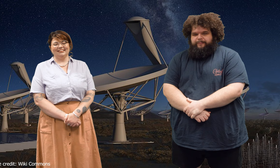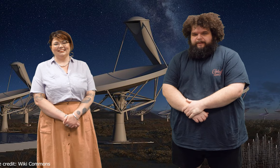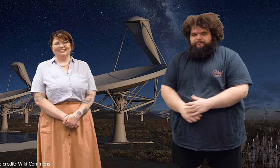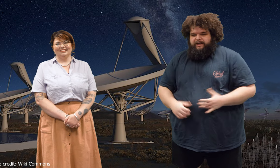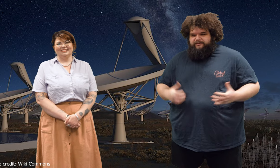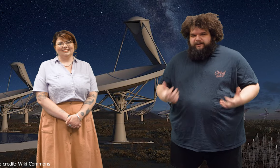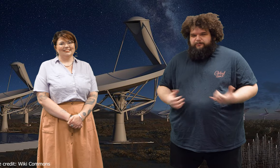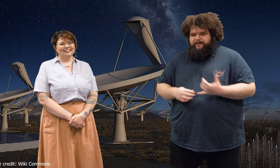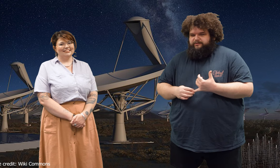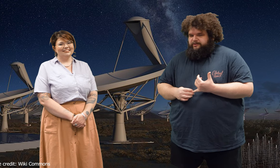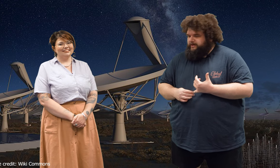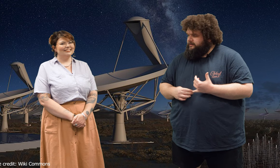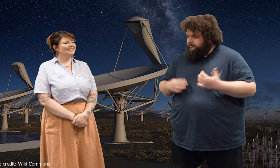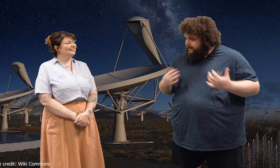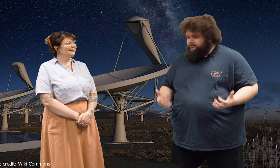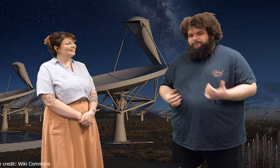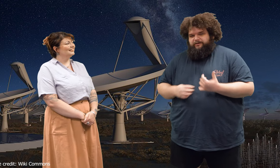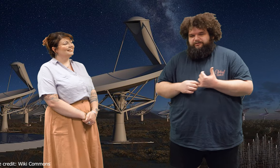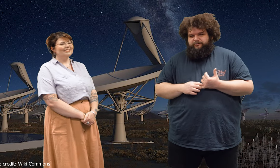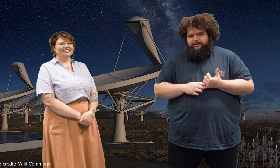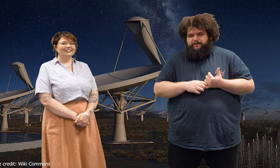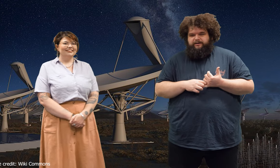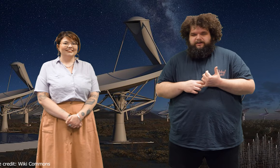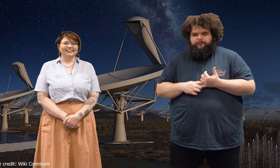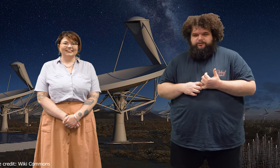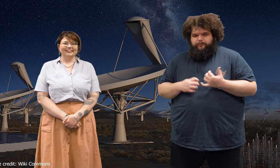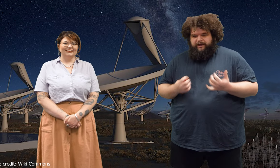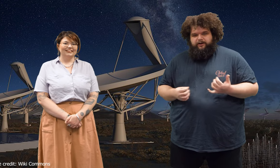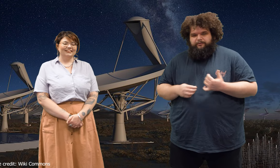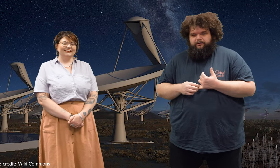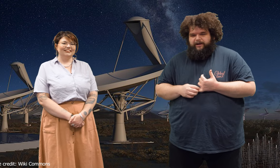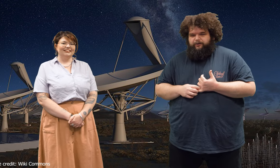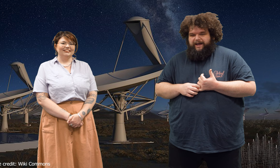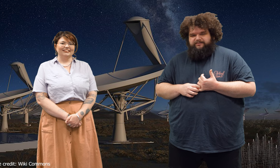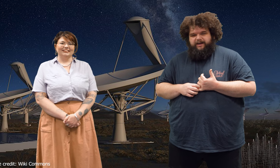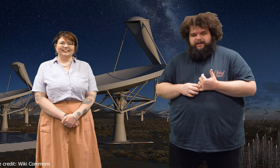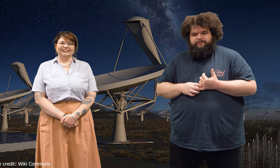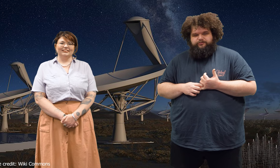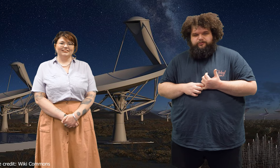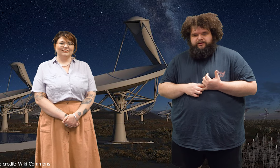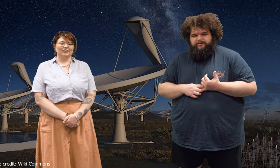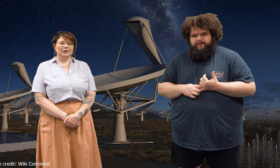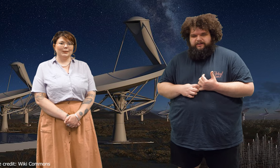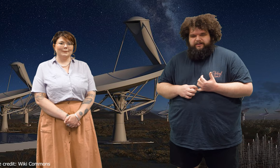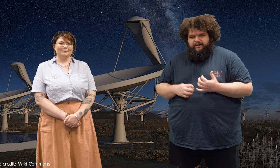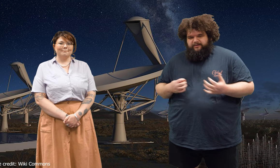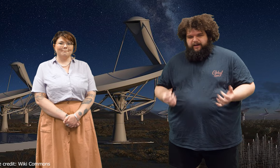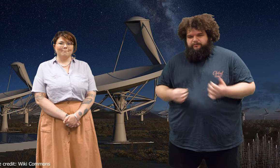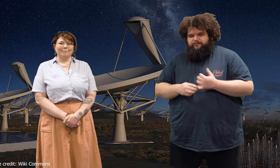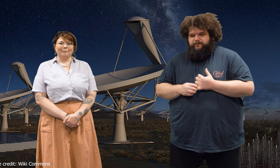The next site we'll be considering is the mega-observatory called the Square Kilometre Array, or SKA for short. The SKA was first